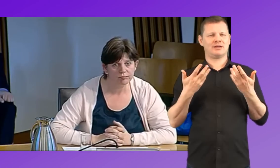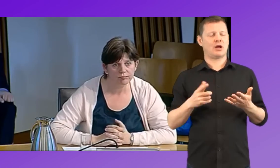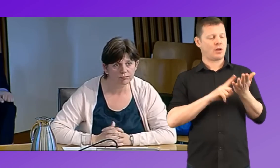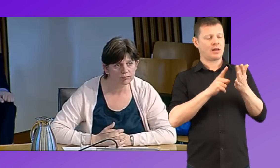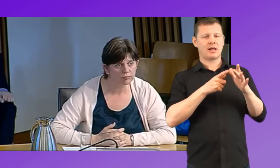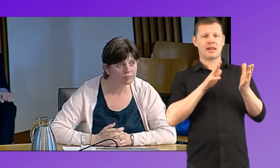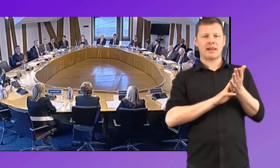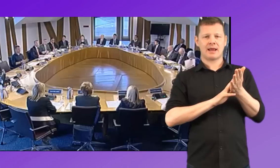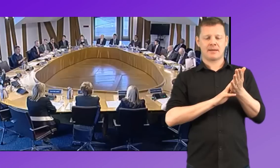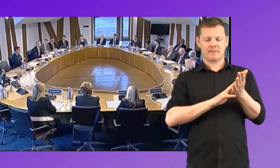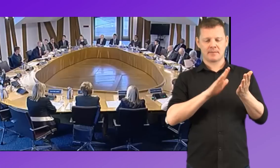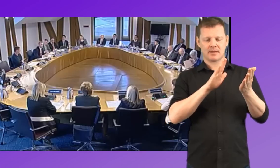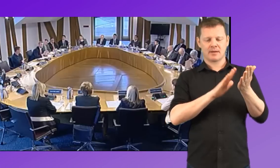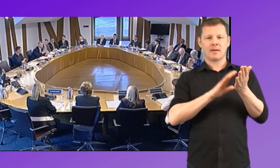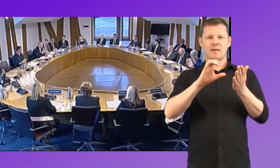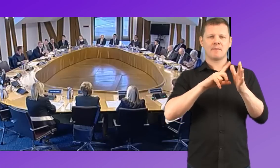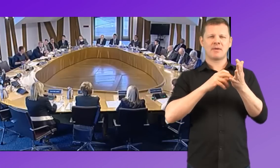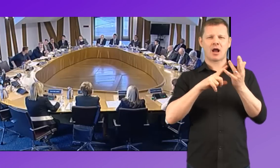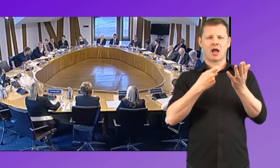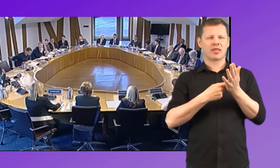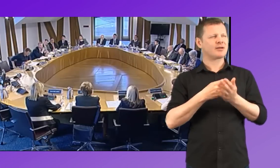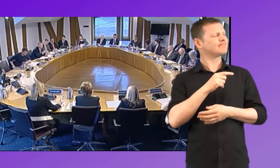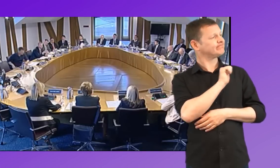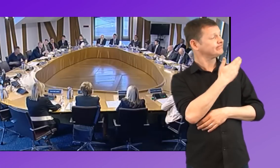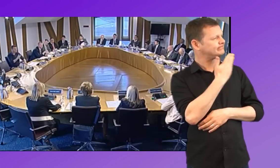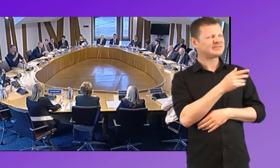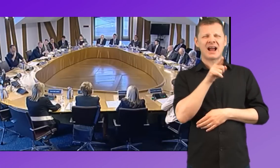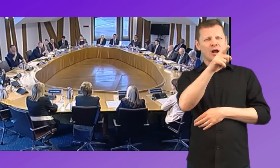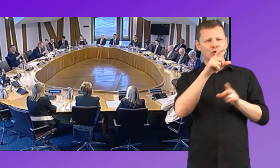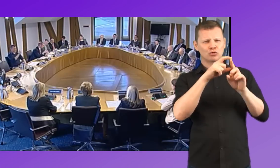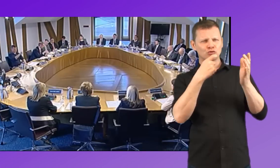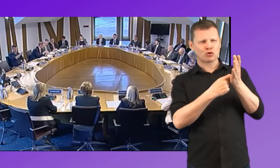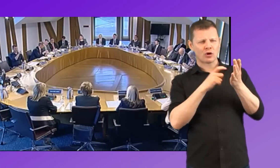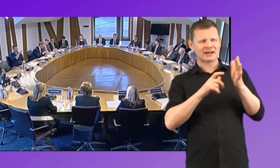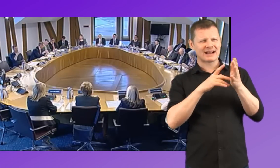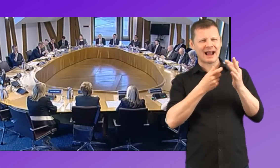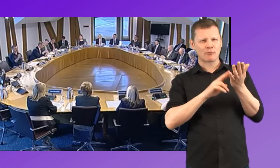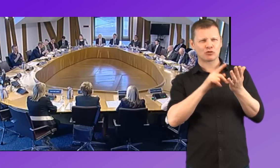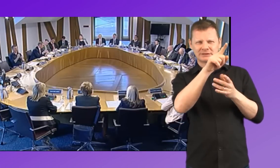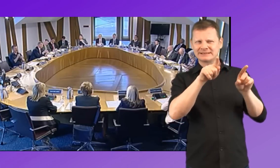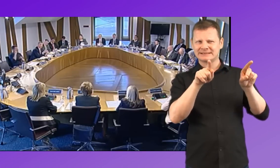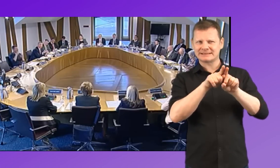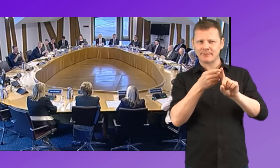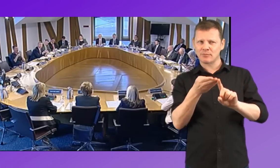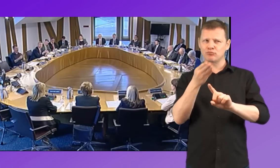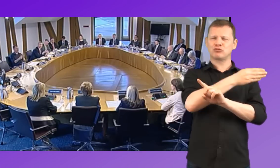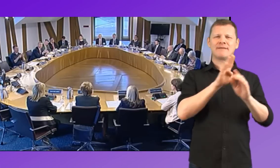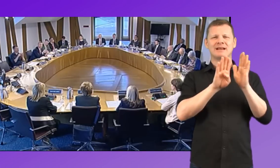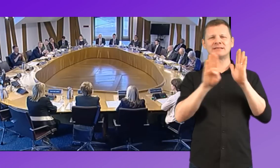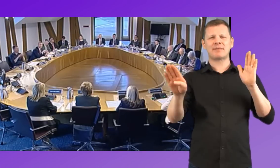Thank you very much. was interested, Dr Cameron, you made a comment that echoed, I think, what Dominic Everett said in the